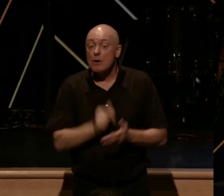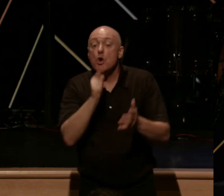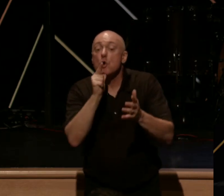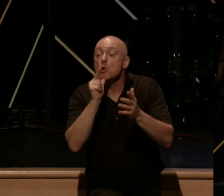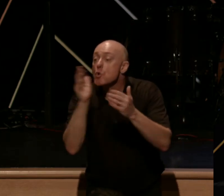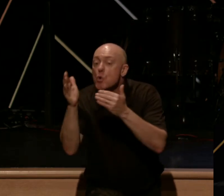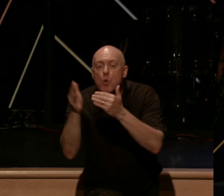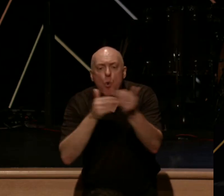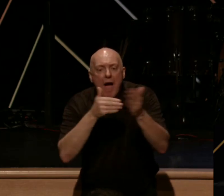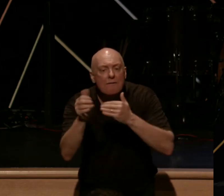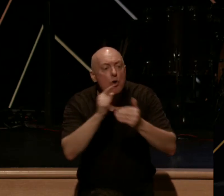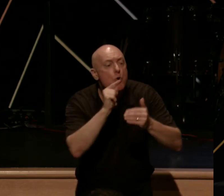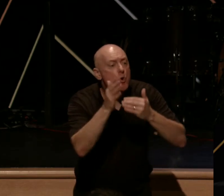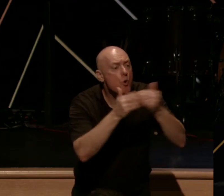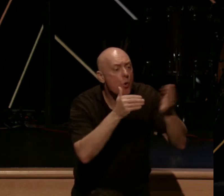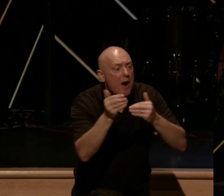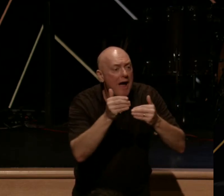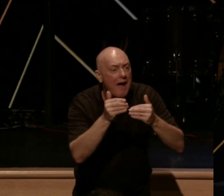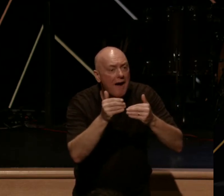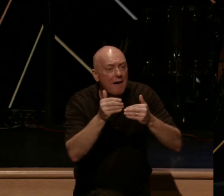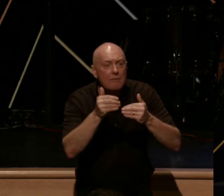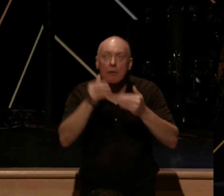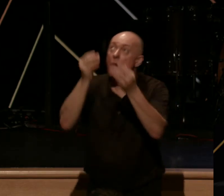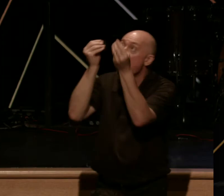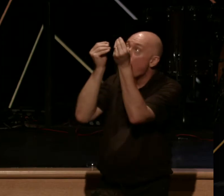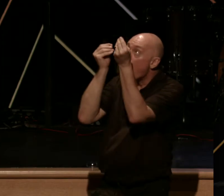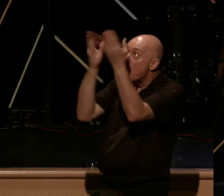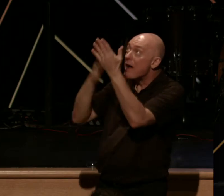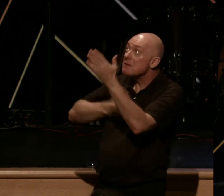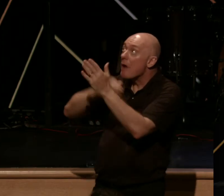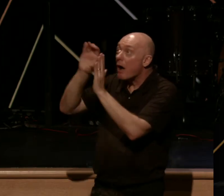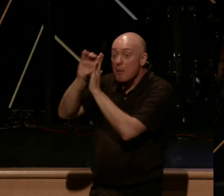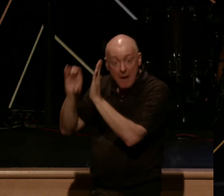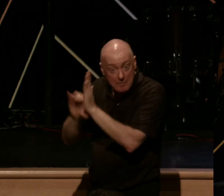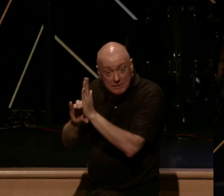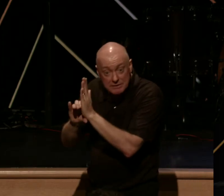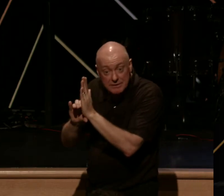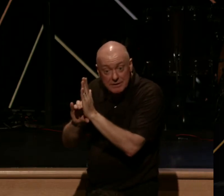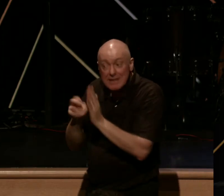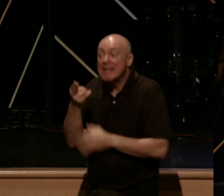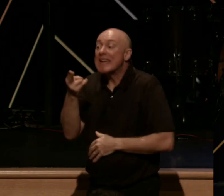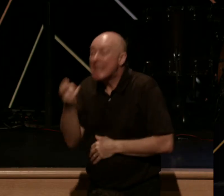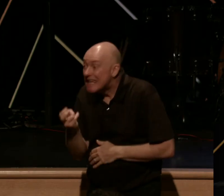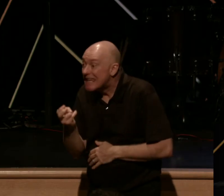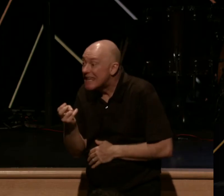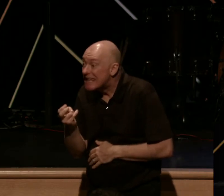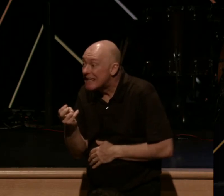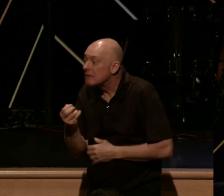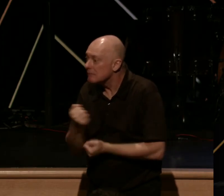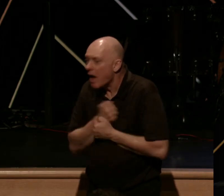Whoever, whoever has my commandments and keeps them, he it is who loves me.